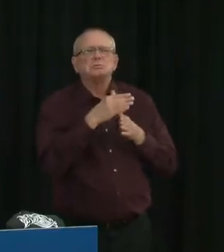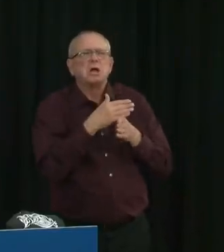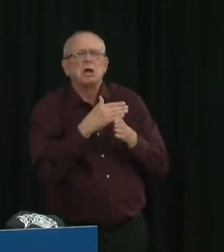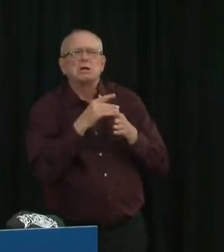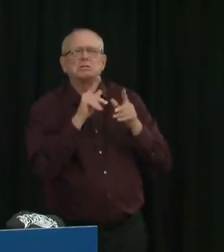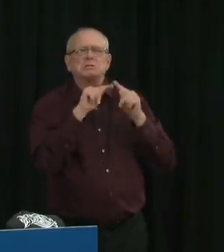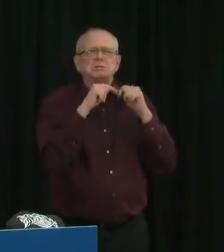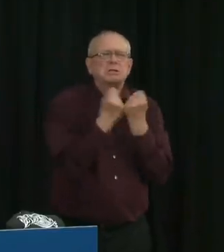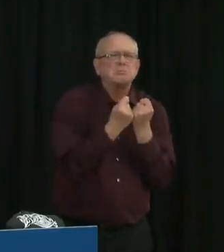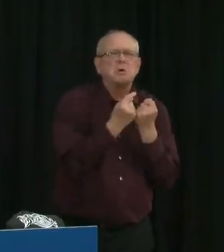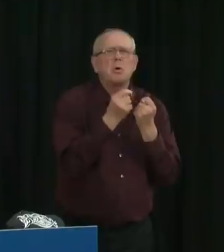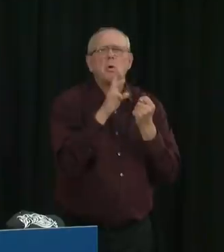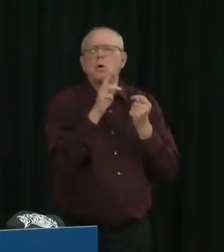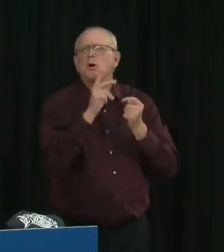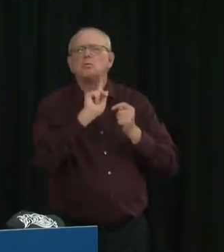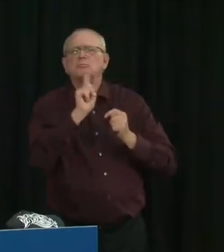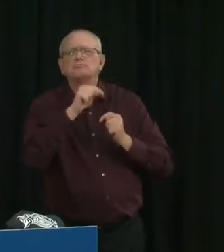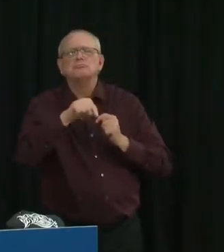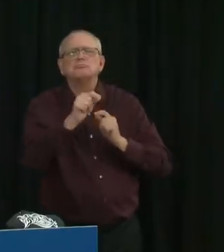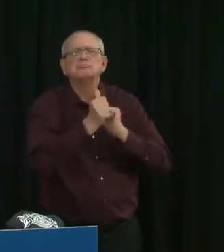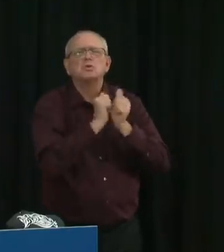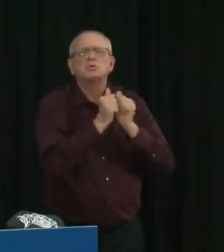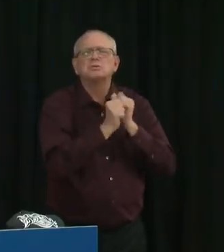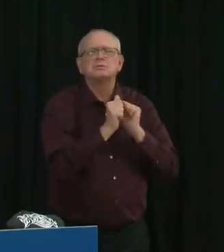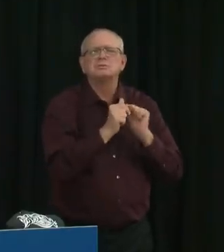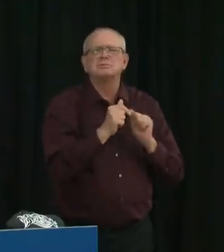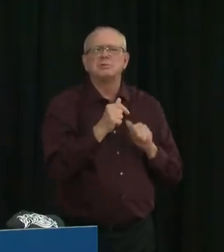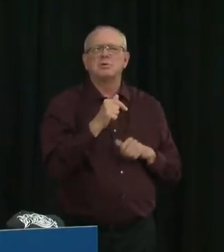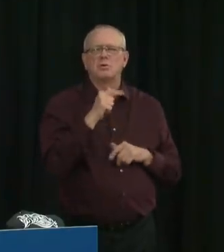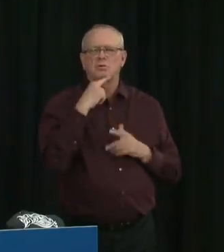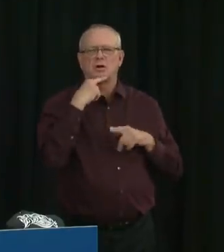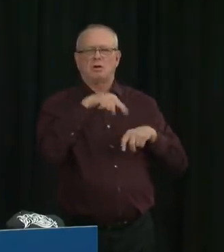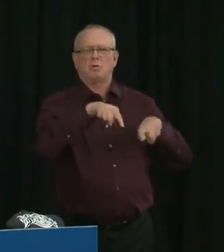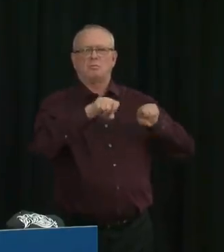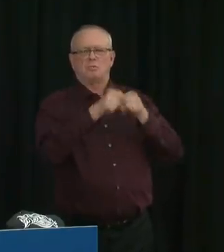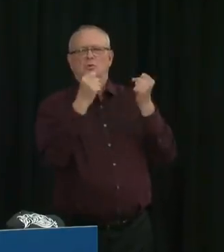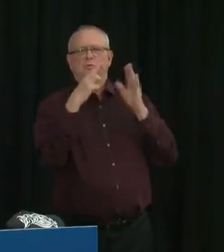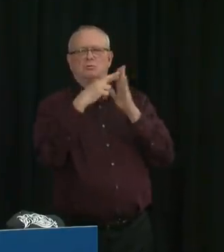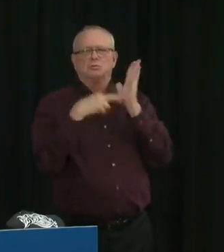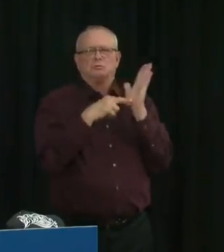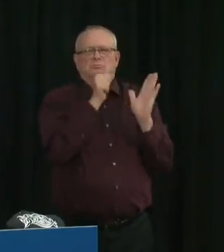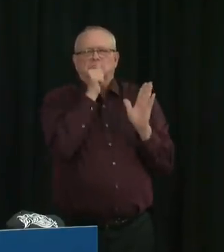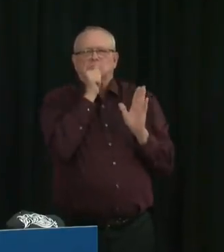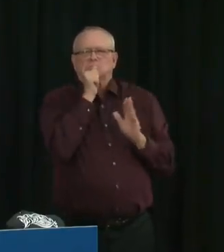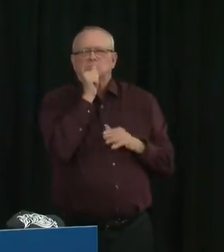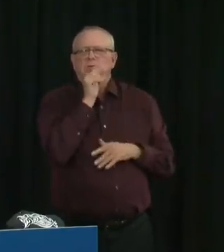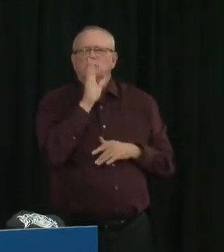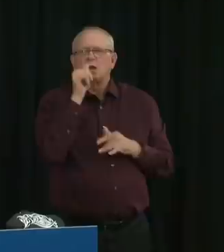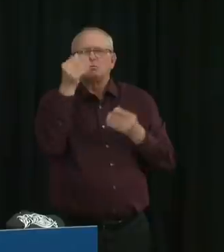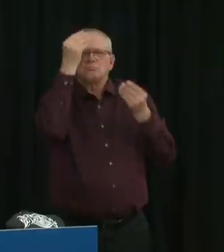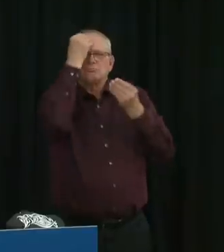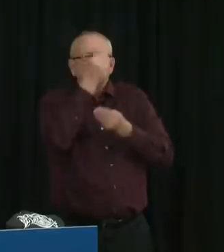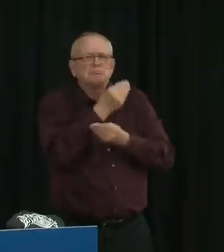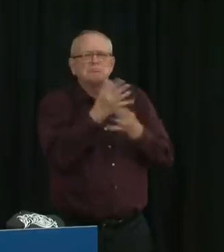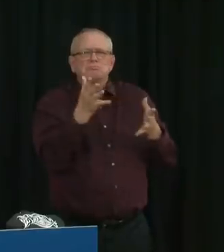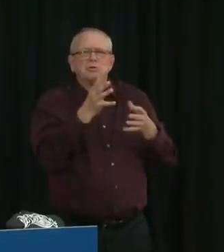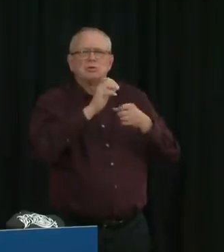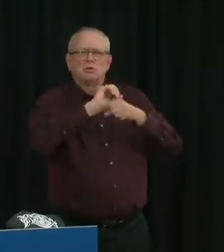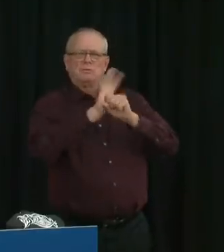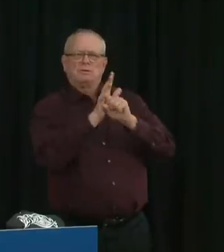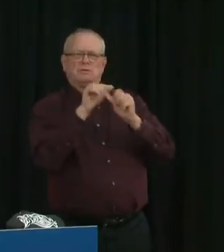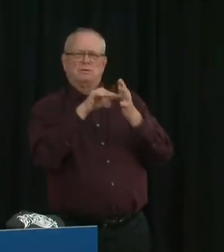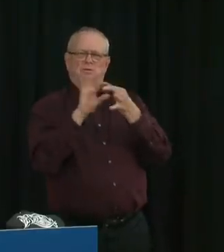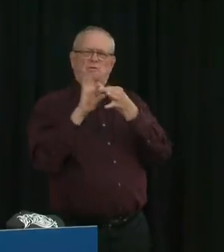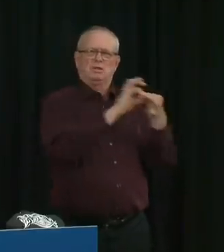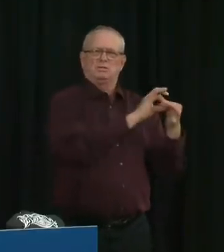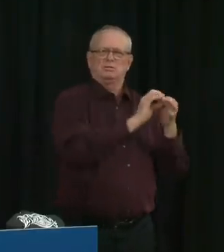We've been told this would breach patient confidentiality. Can you explain this rationale and why COVID outbreak information is being withheld from